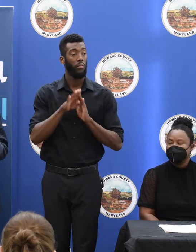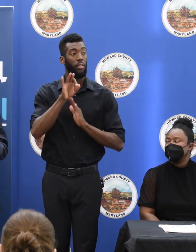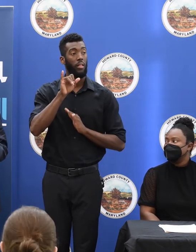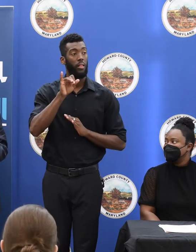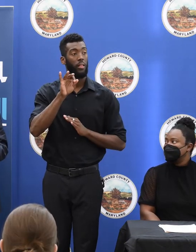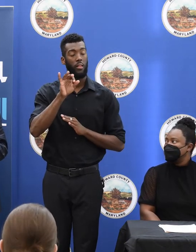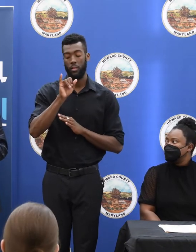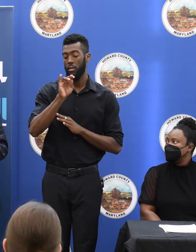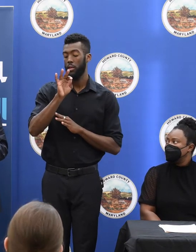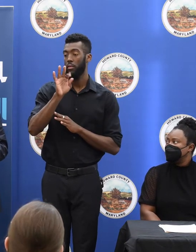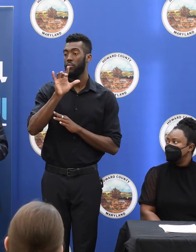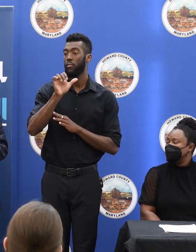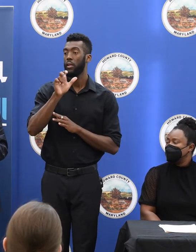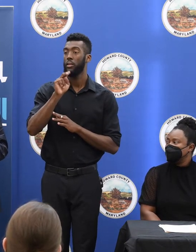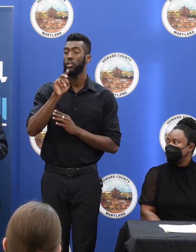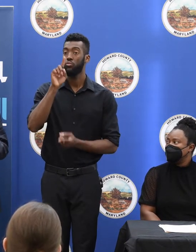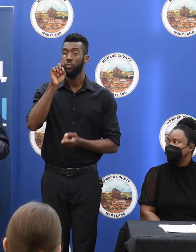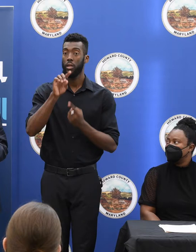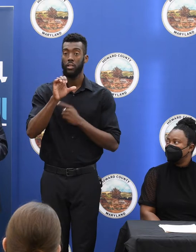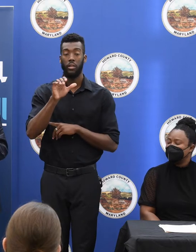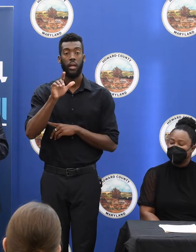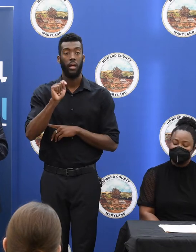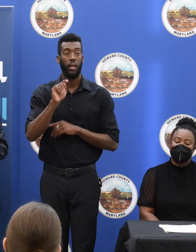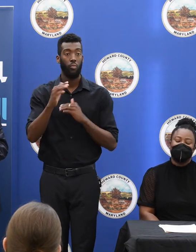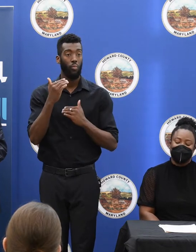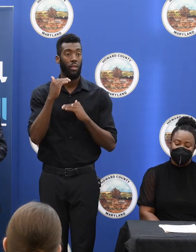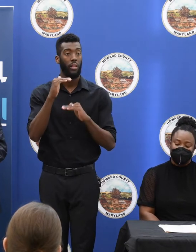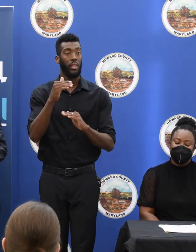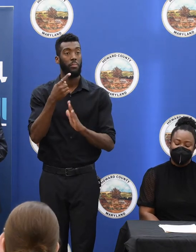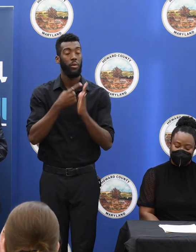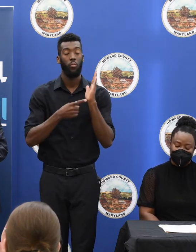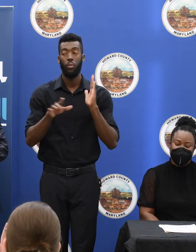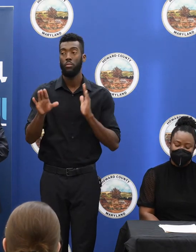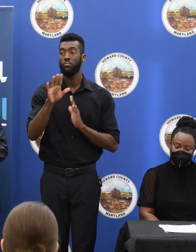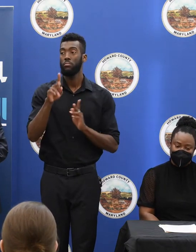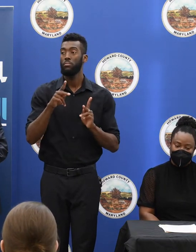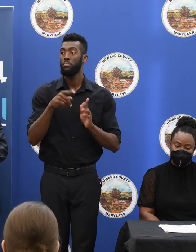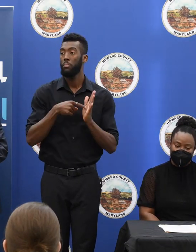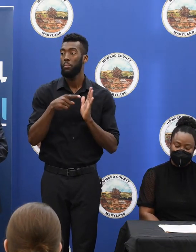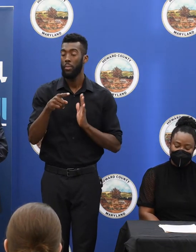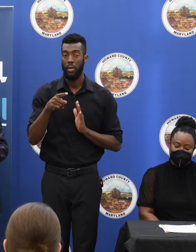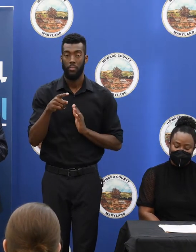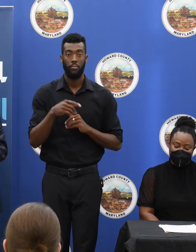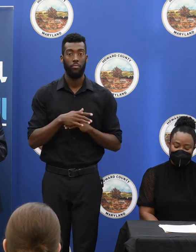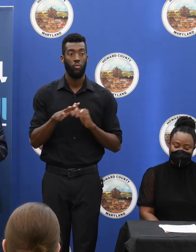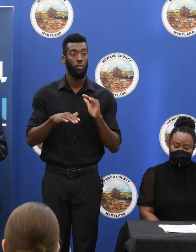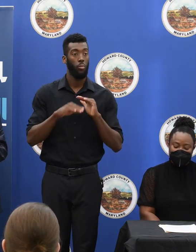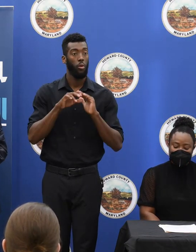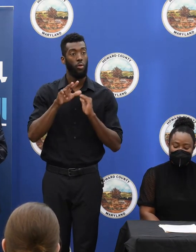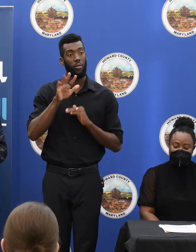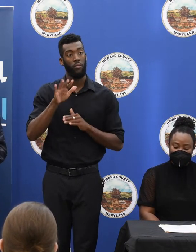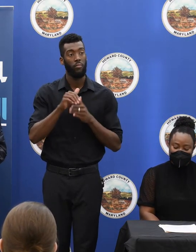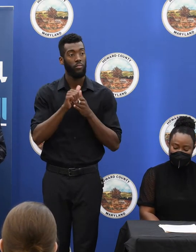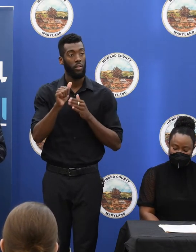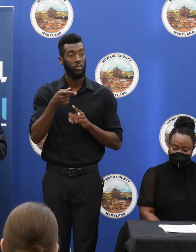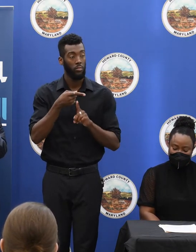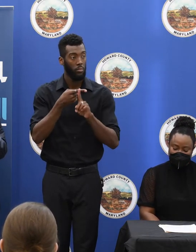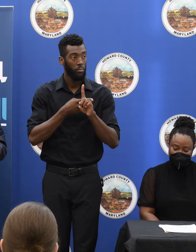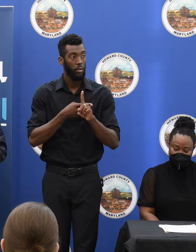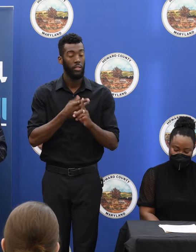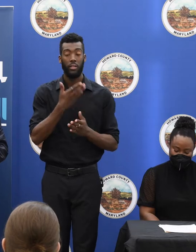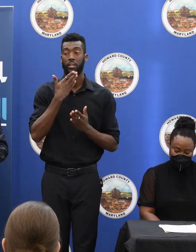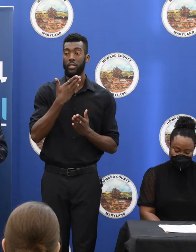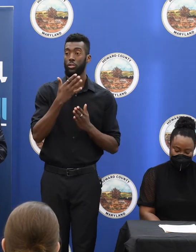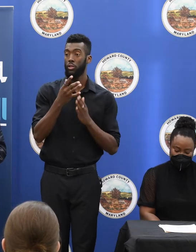limits what people pay who are on Medicare for insulin, no more than $35 per month, and thanks to the leadership of the